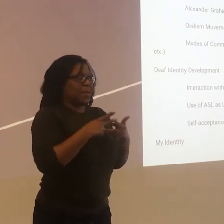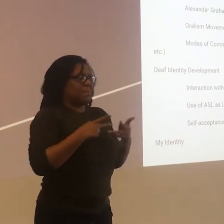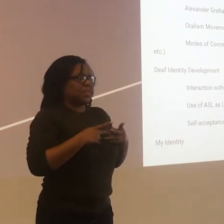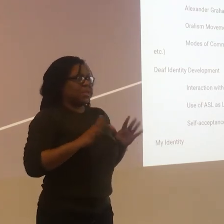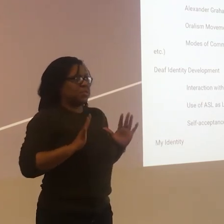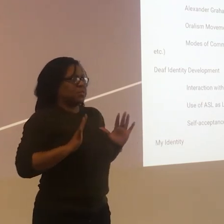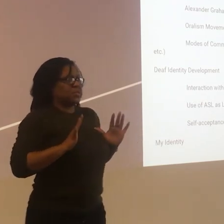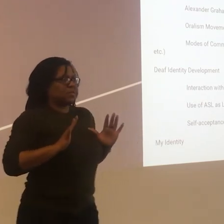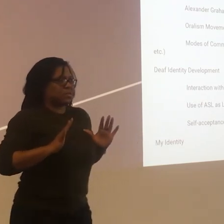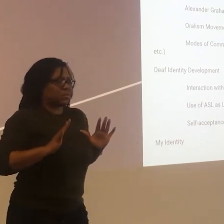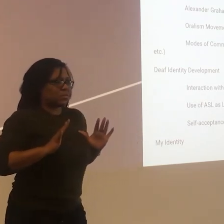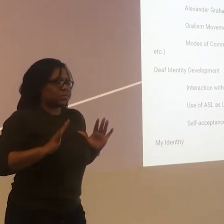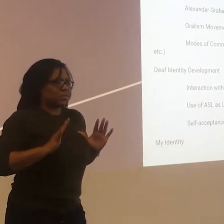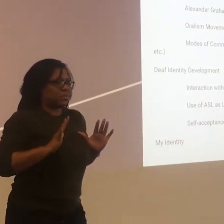You might feel like it's not your place.